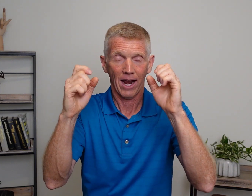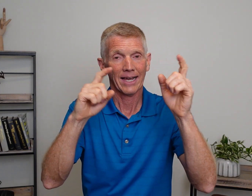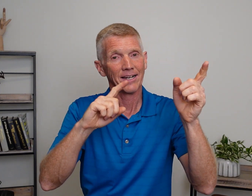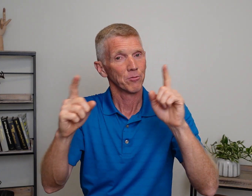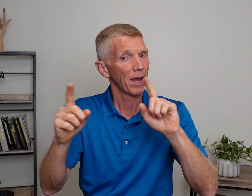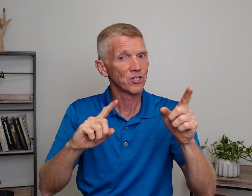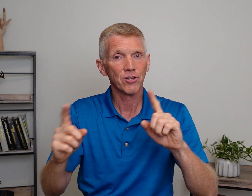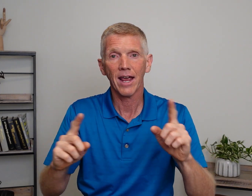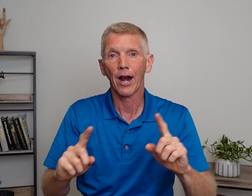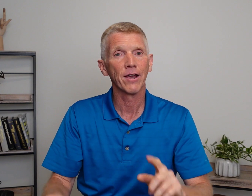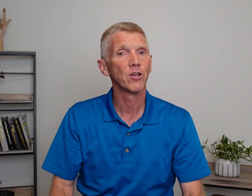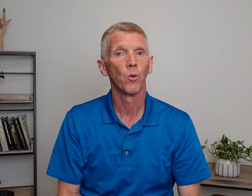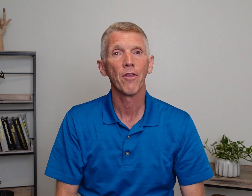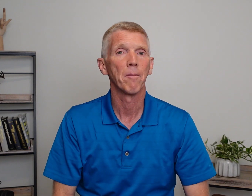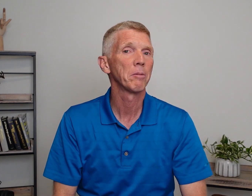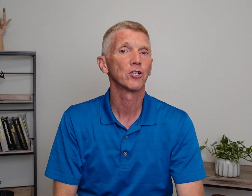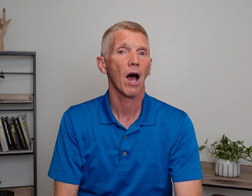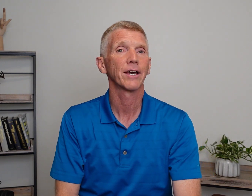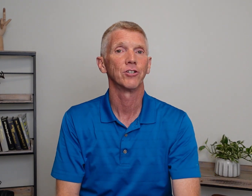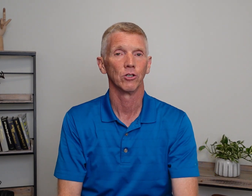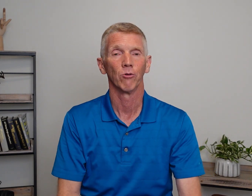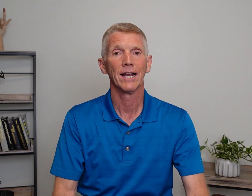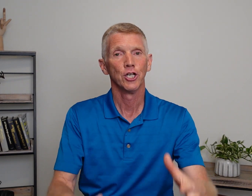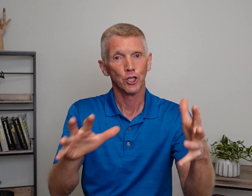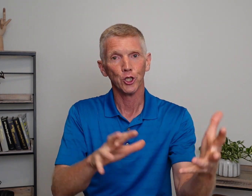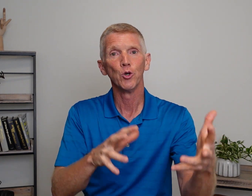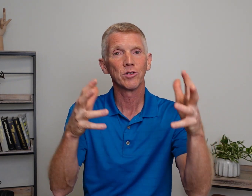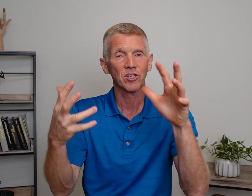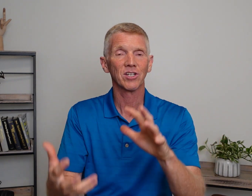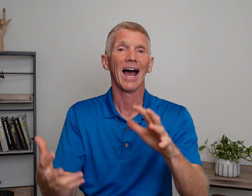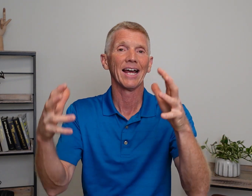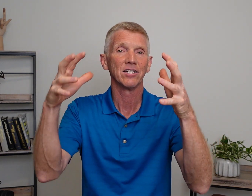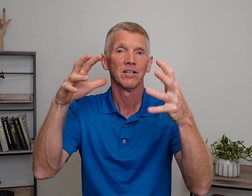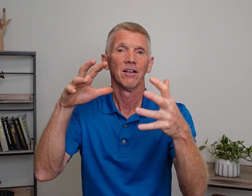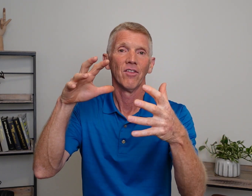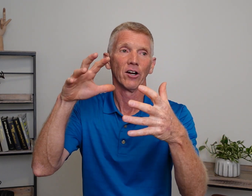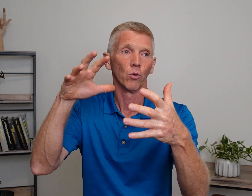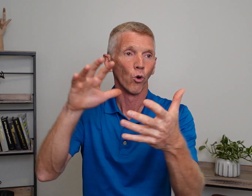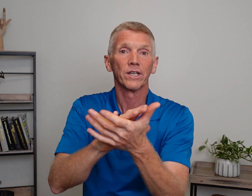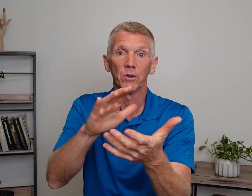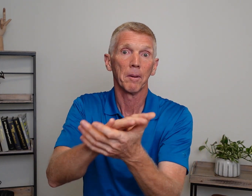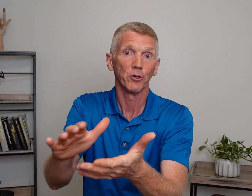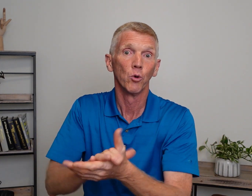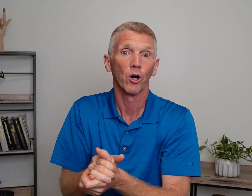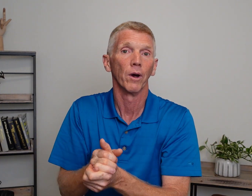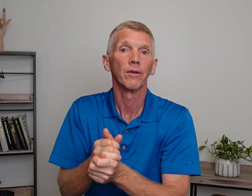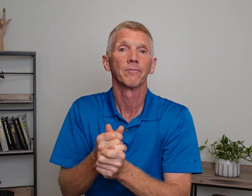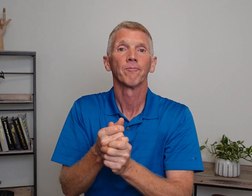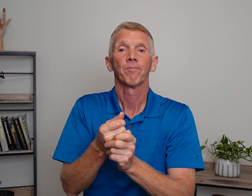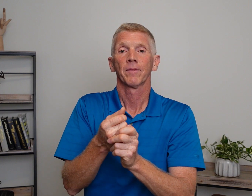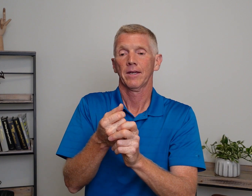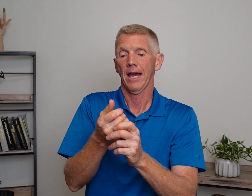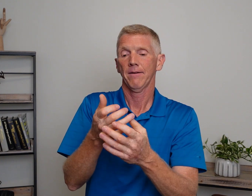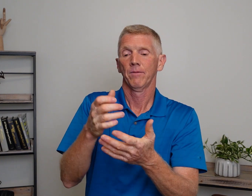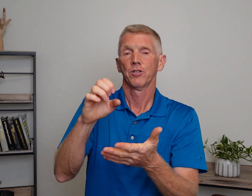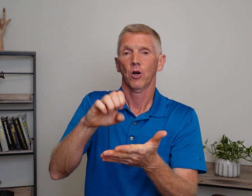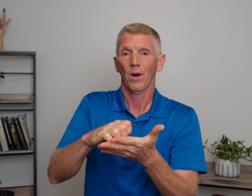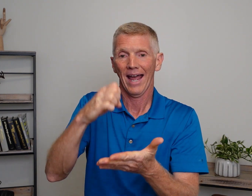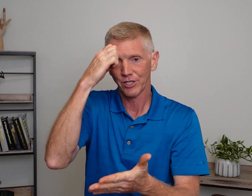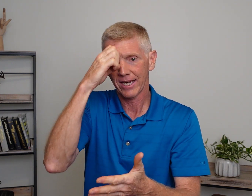right? Again, depends on the area that you're with and the people you're talking to. Right? Use the signs that are working with the people you work with. Okay? So education.